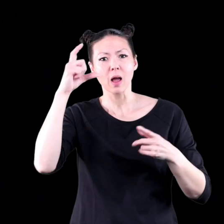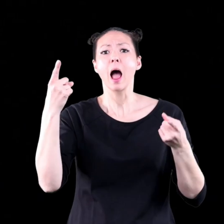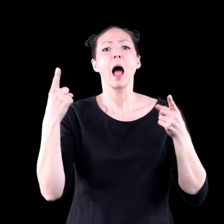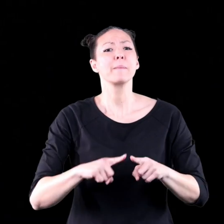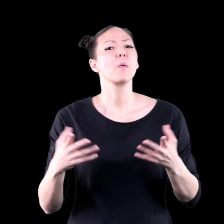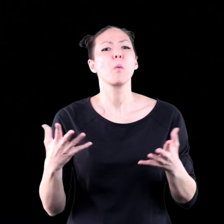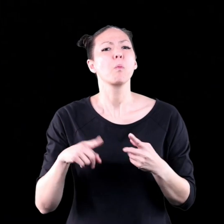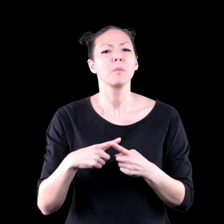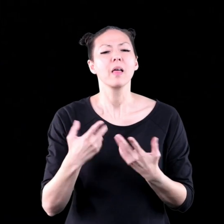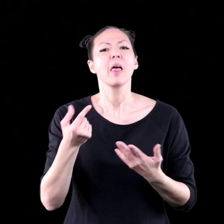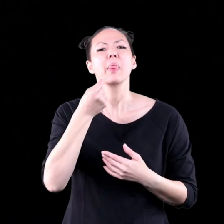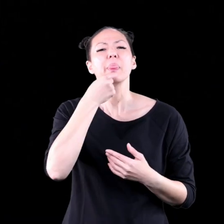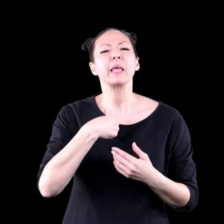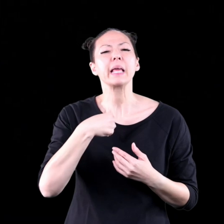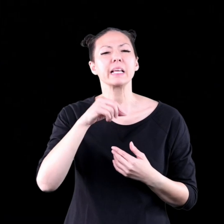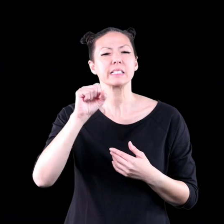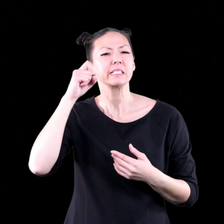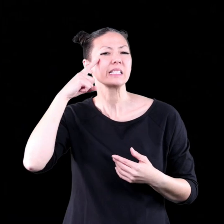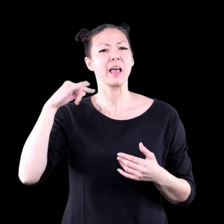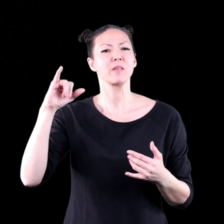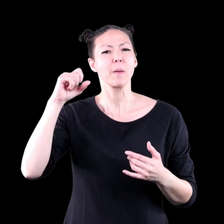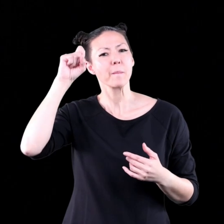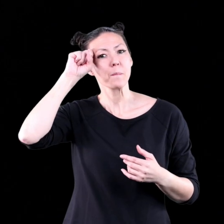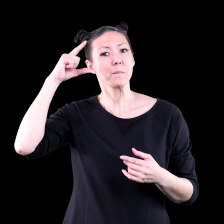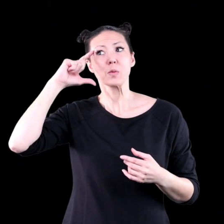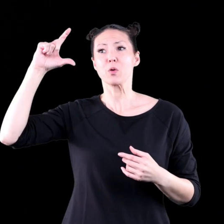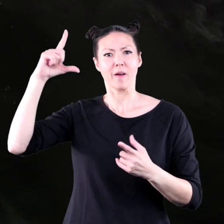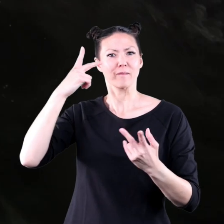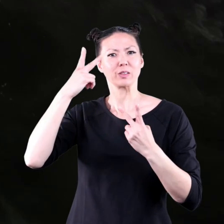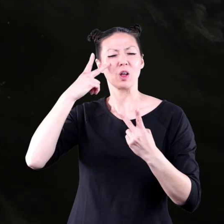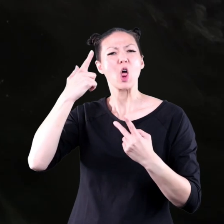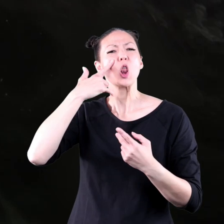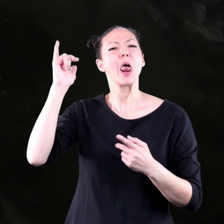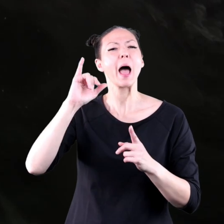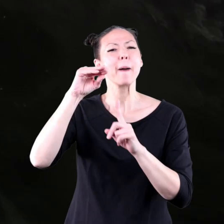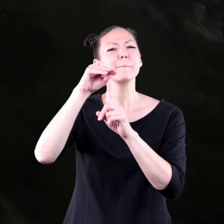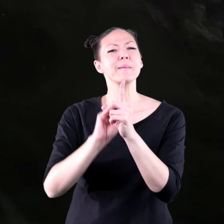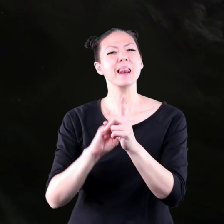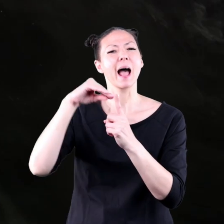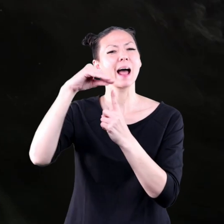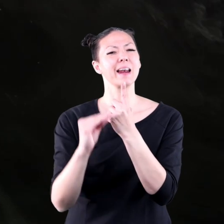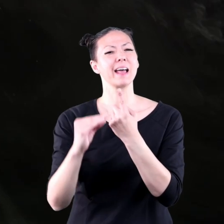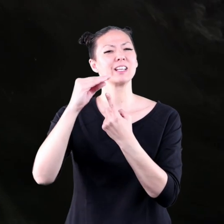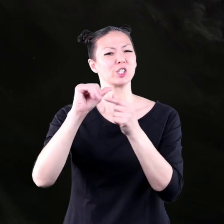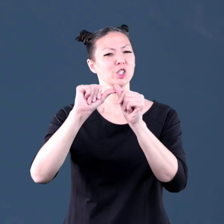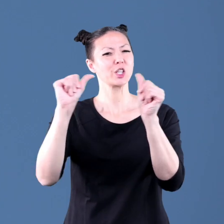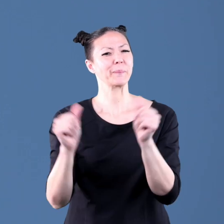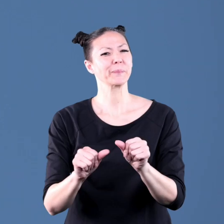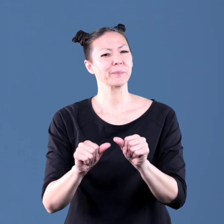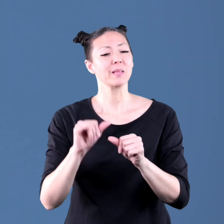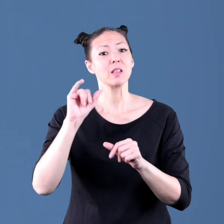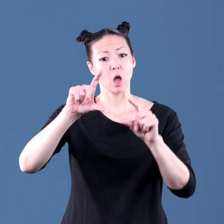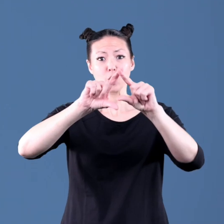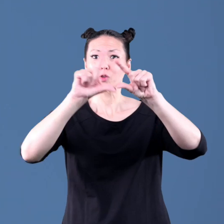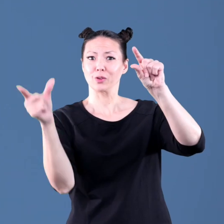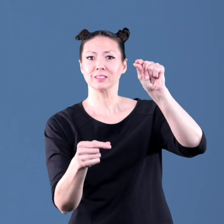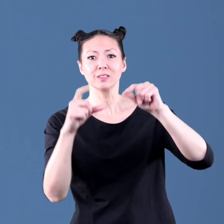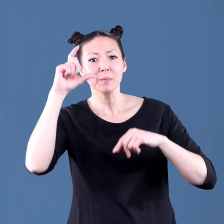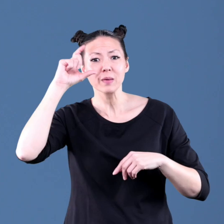when the thin sliver of the moon is visible it kind of looks like a banana a crescent moon rises